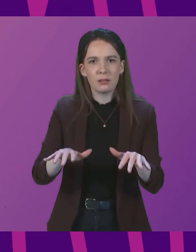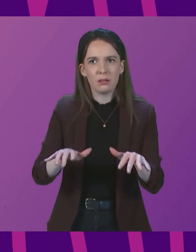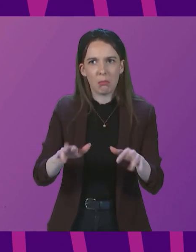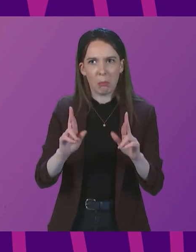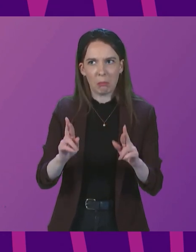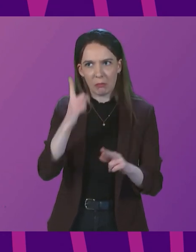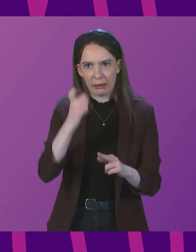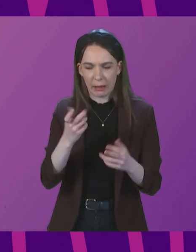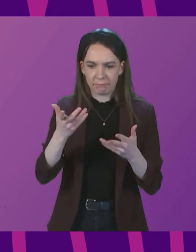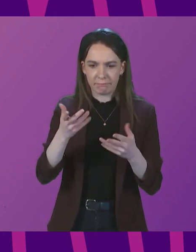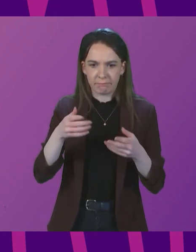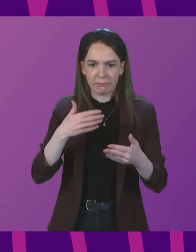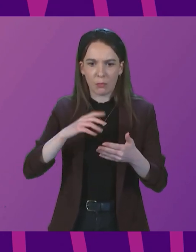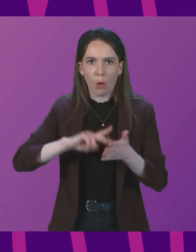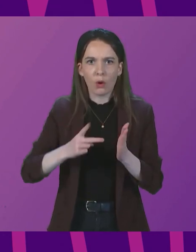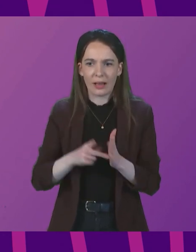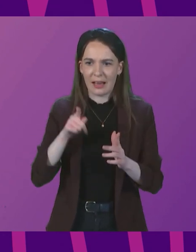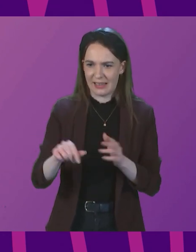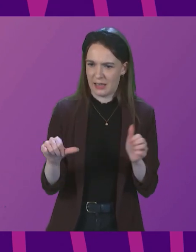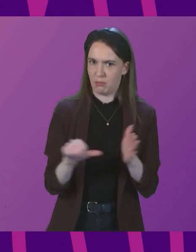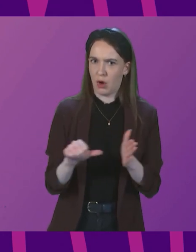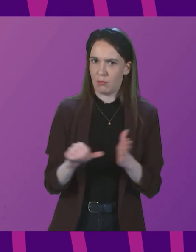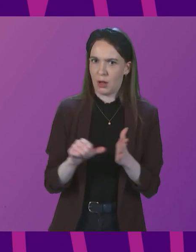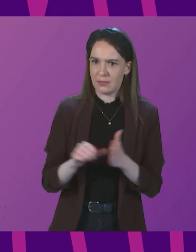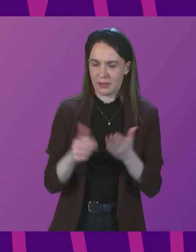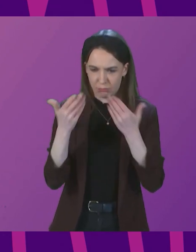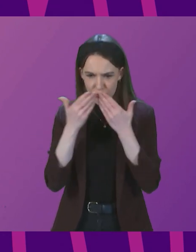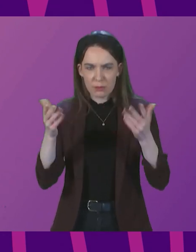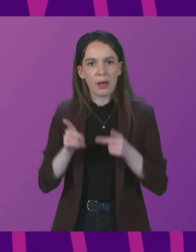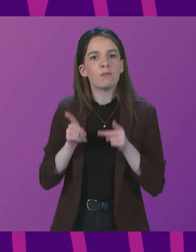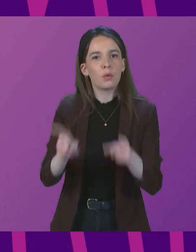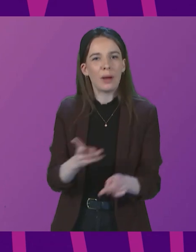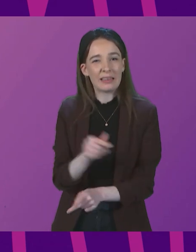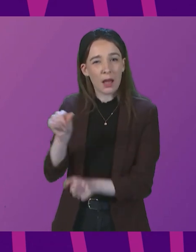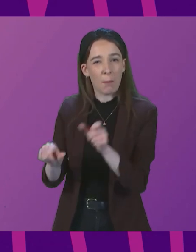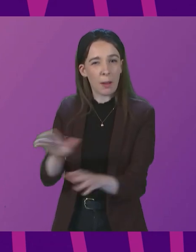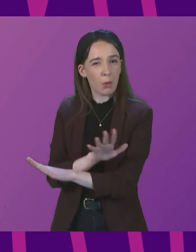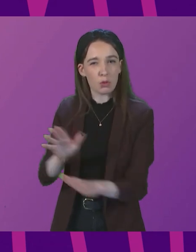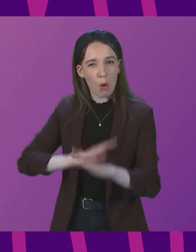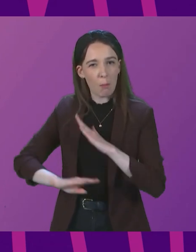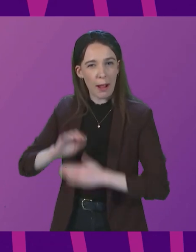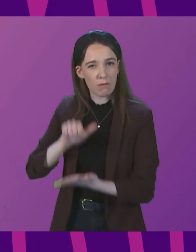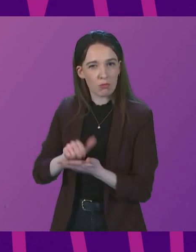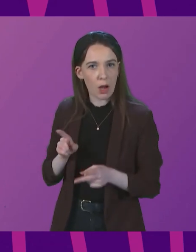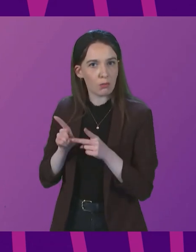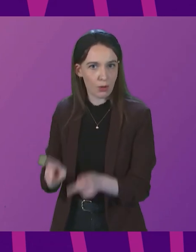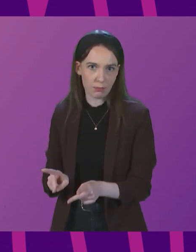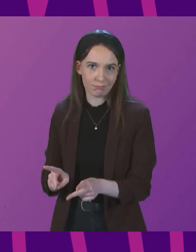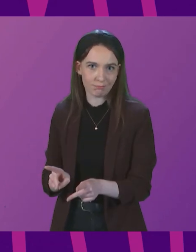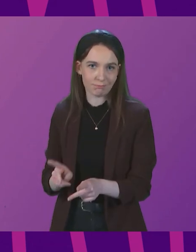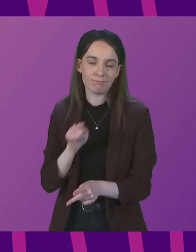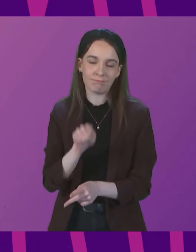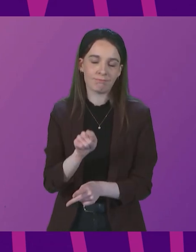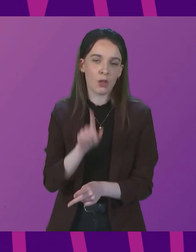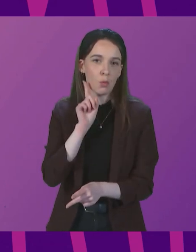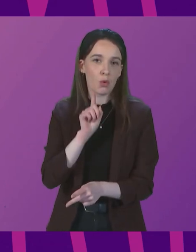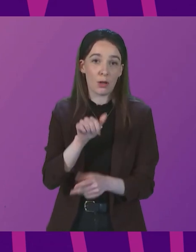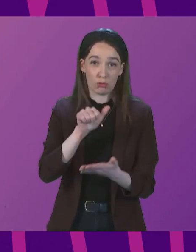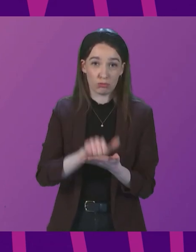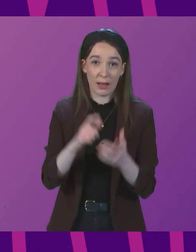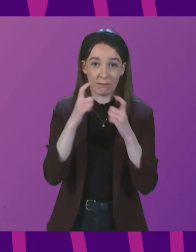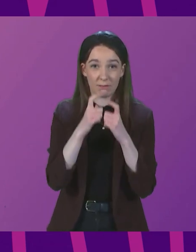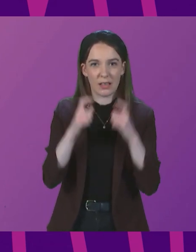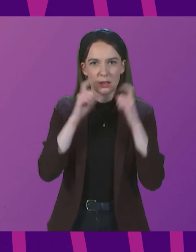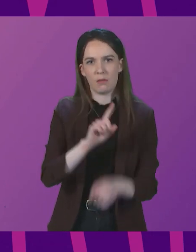civilised way than some right now are demonstrating in this chamber. Christine Graham is right. The wearing of a face covering is about